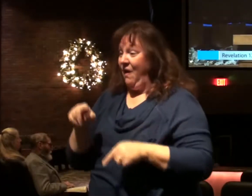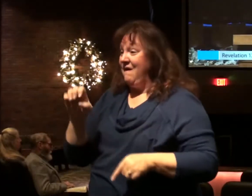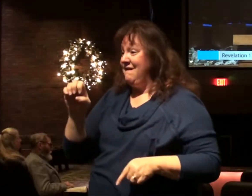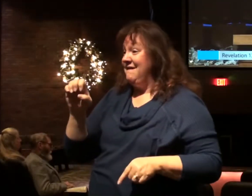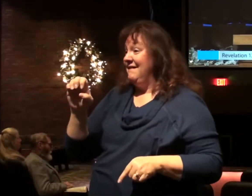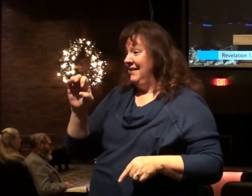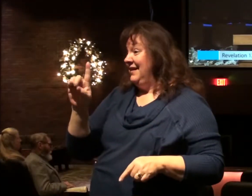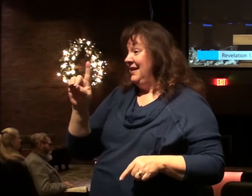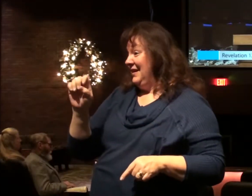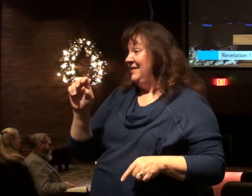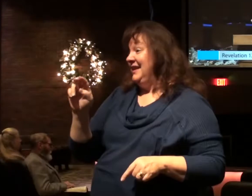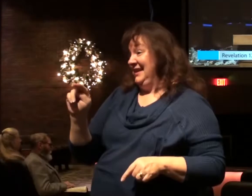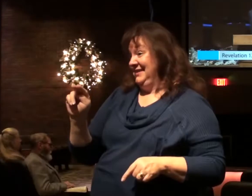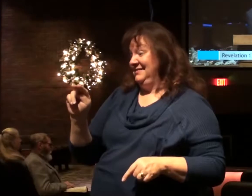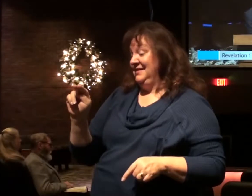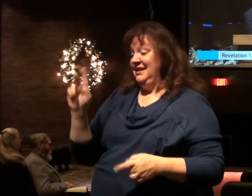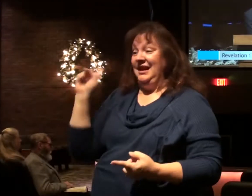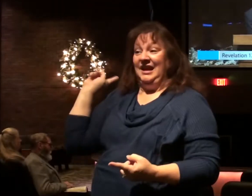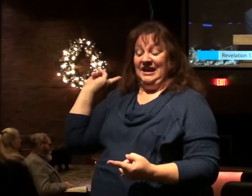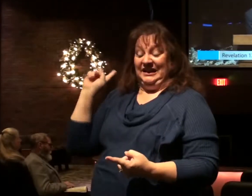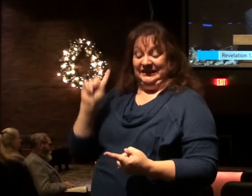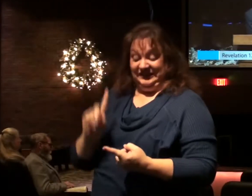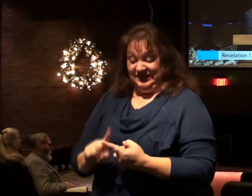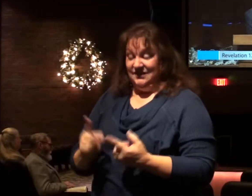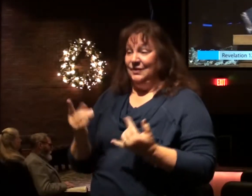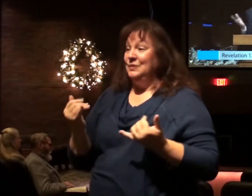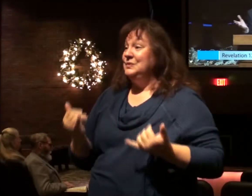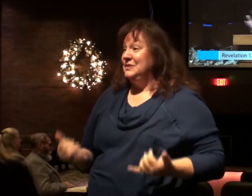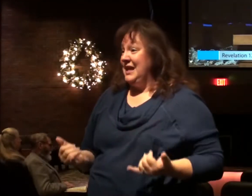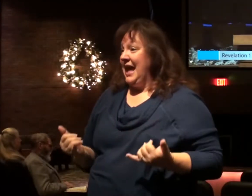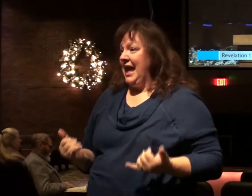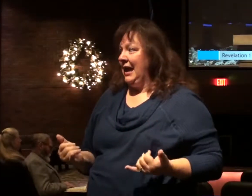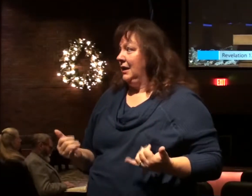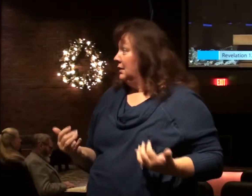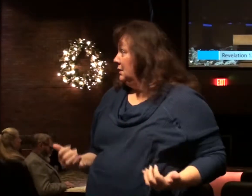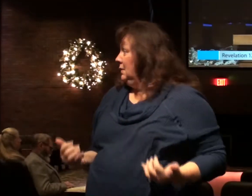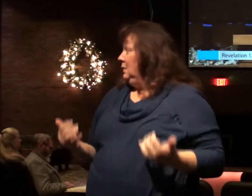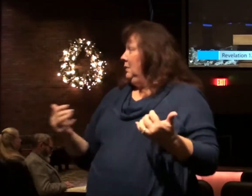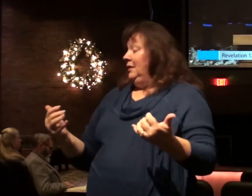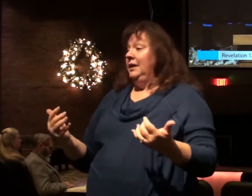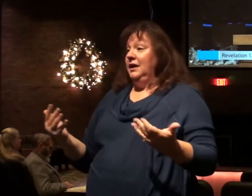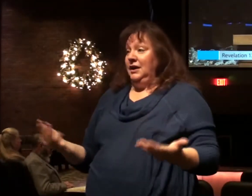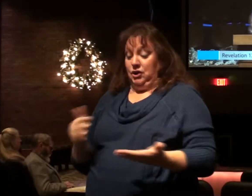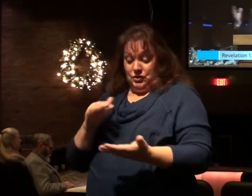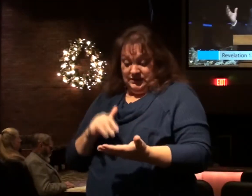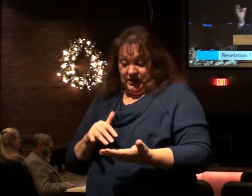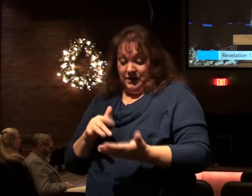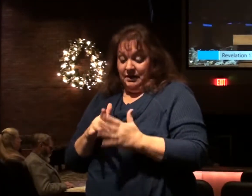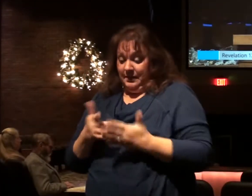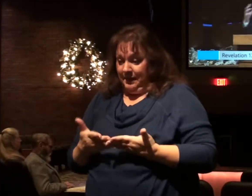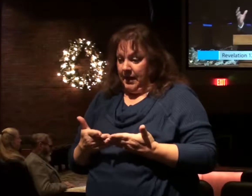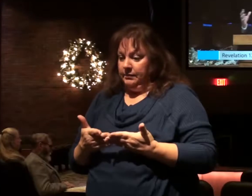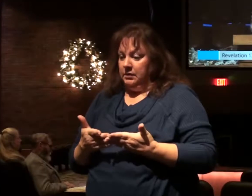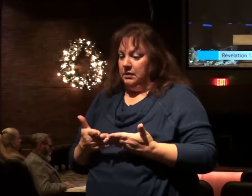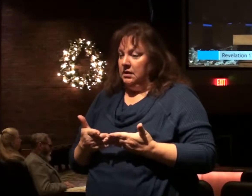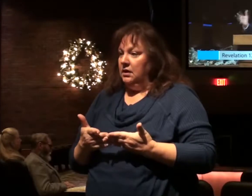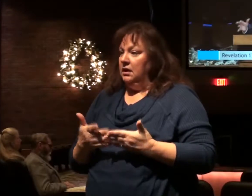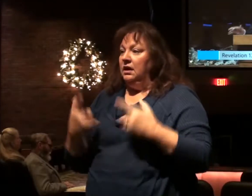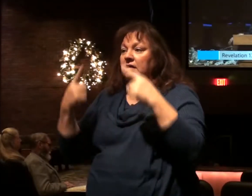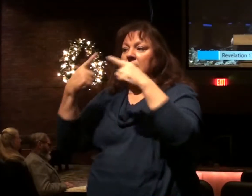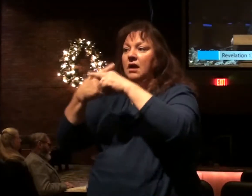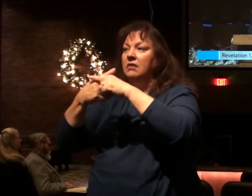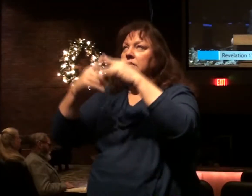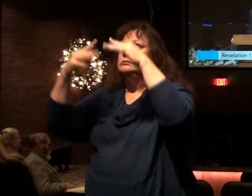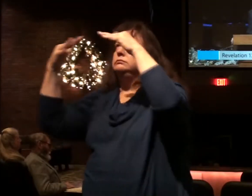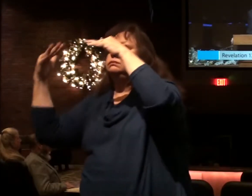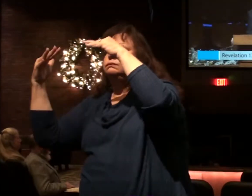Genesis chapter 3 right down to today. While we gather here to study the word of God, this conflict is still being